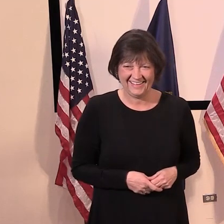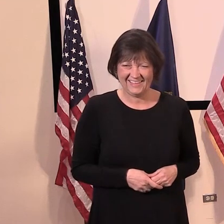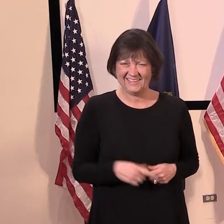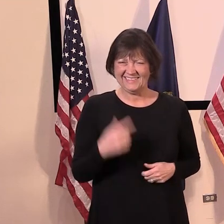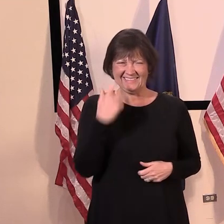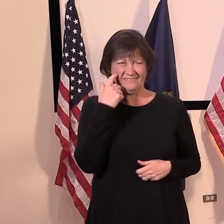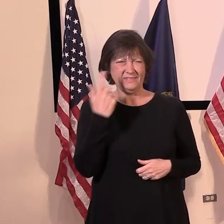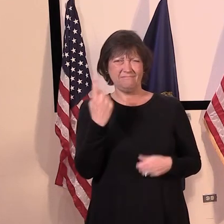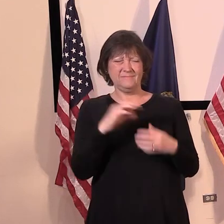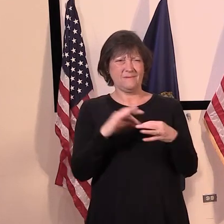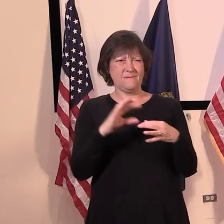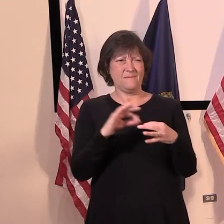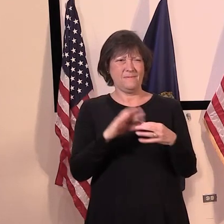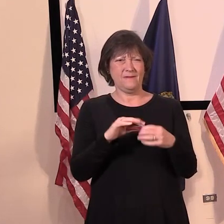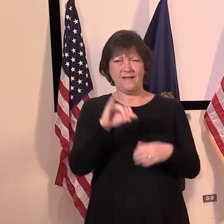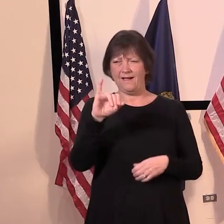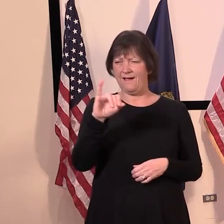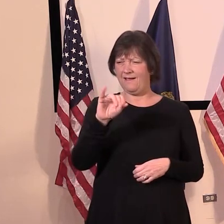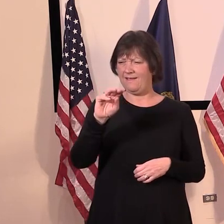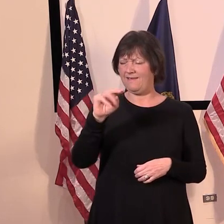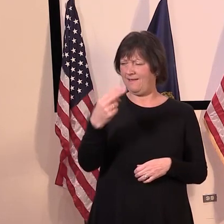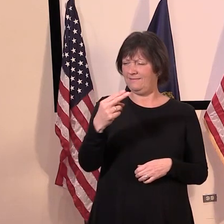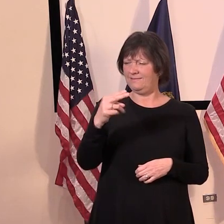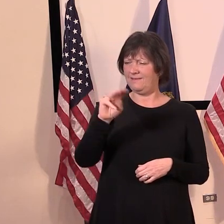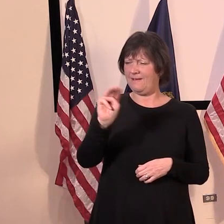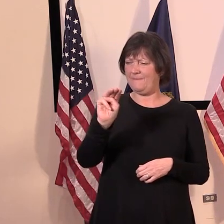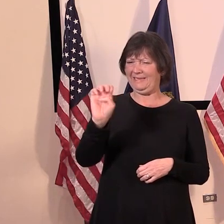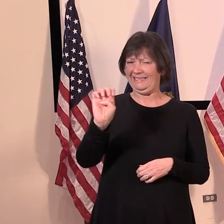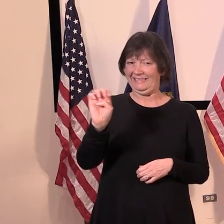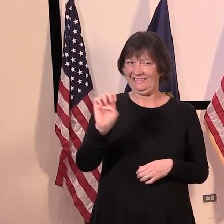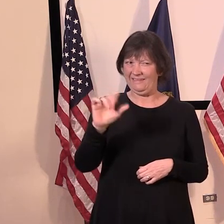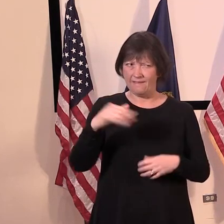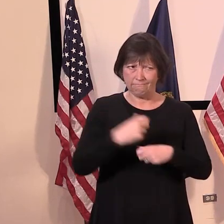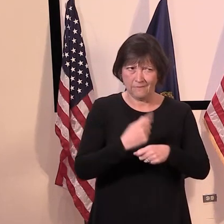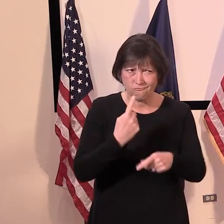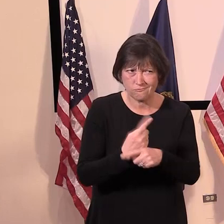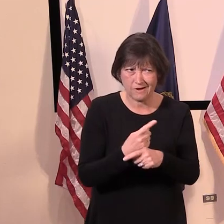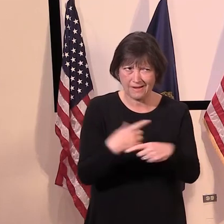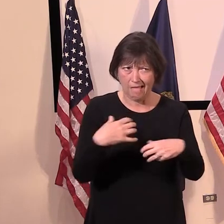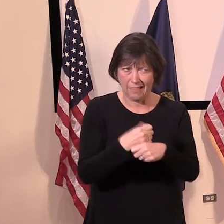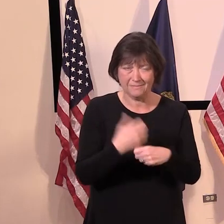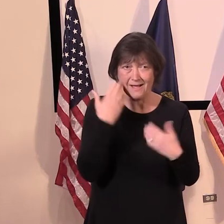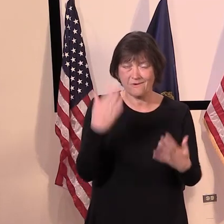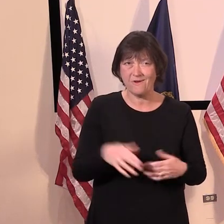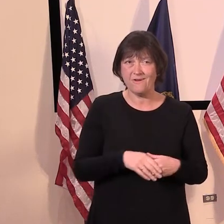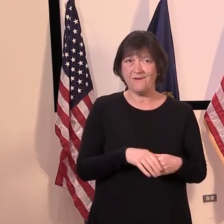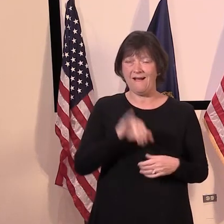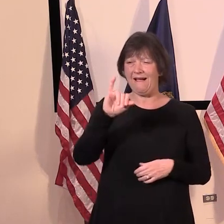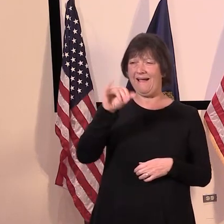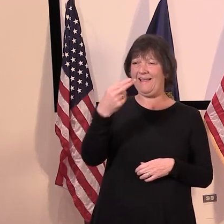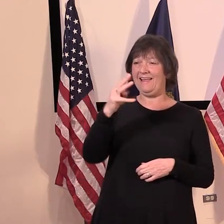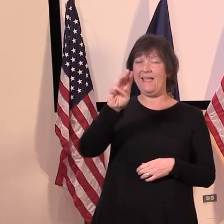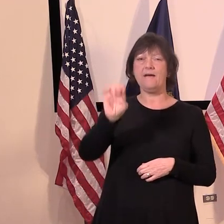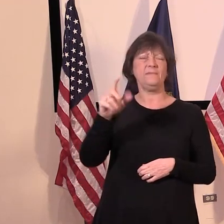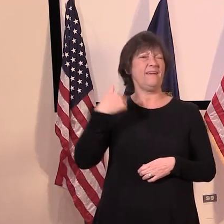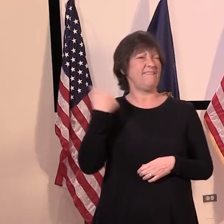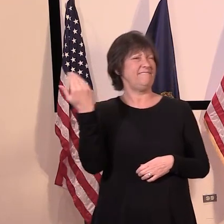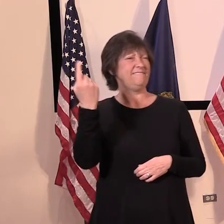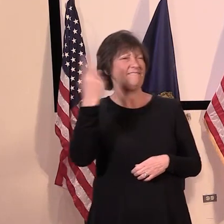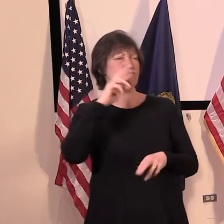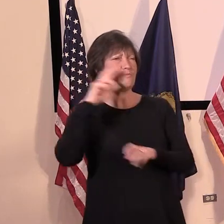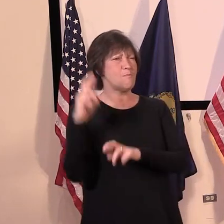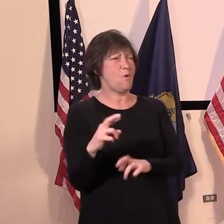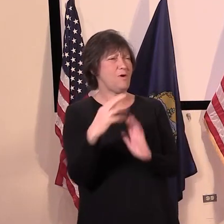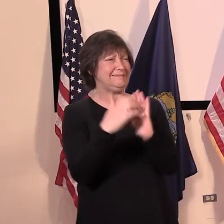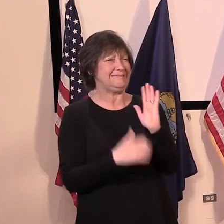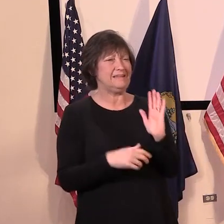you mentioned that I think it's the IHME are those is not the correct initials had some sort of a report or something